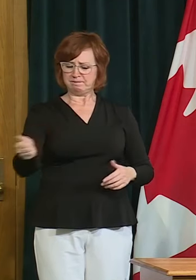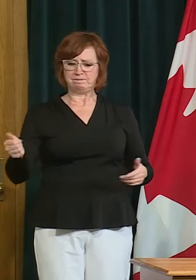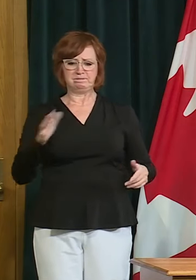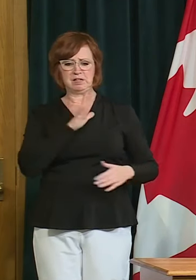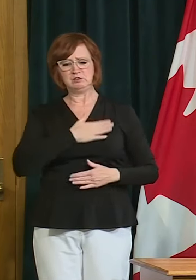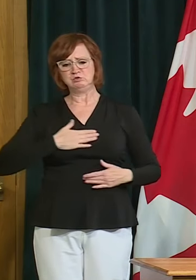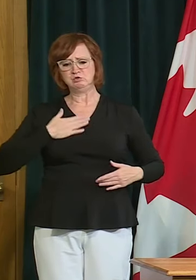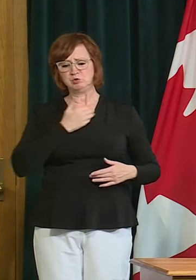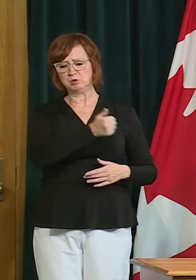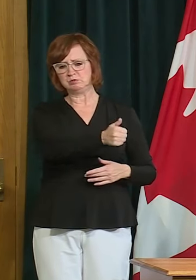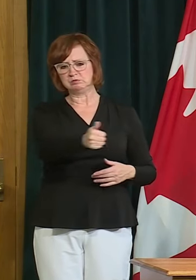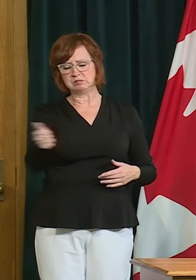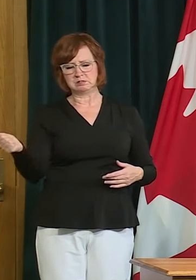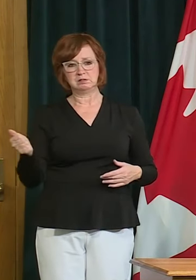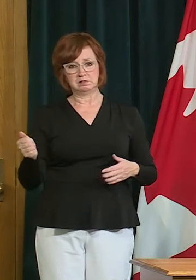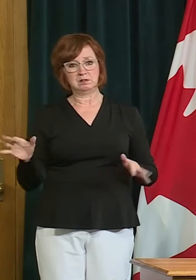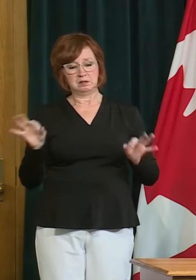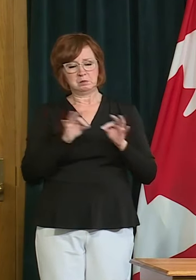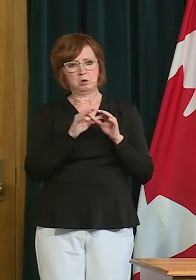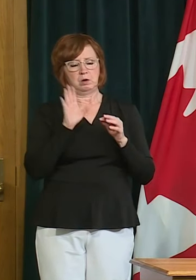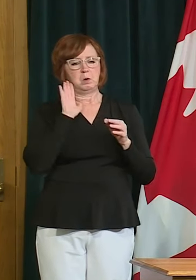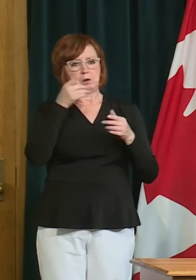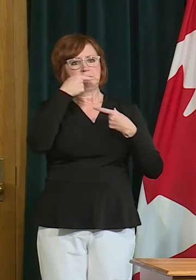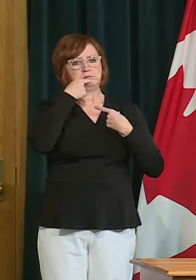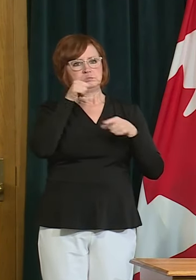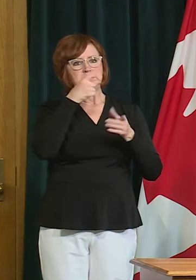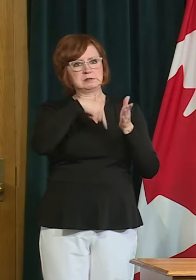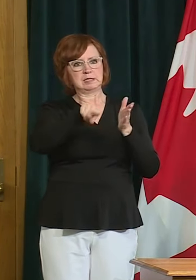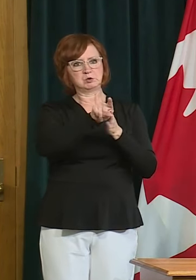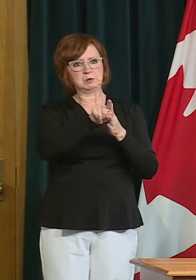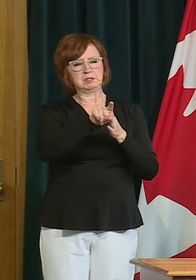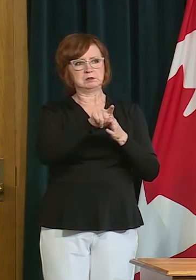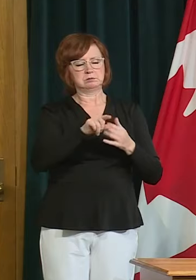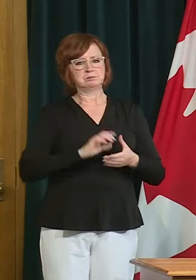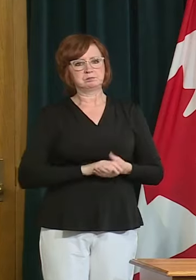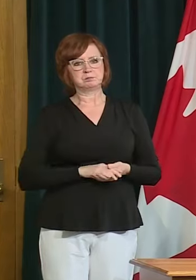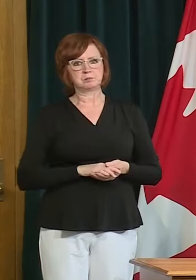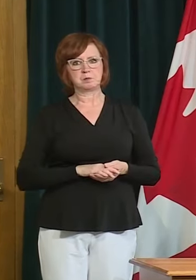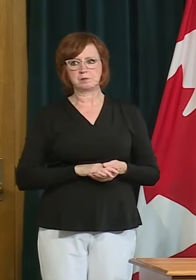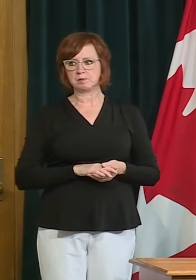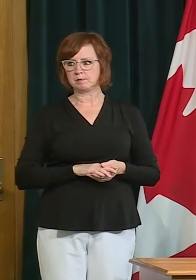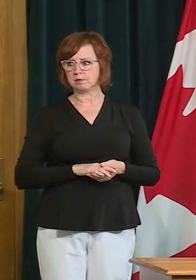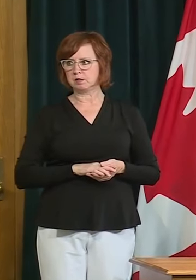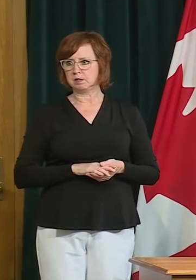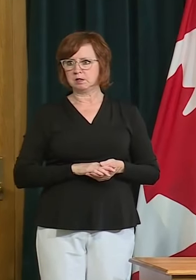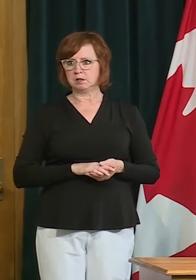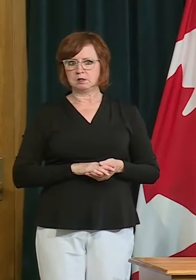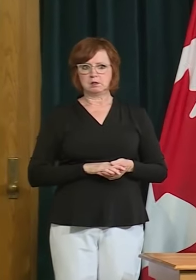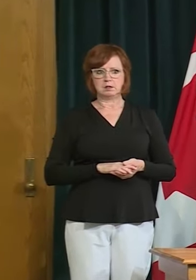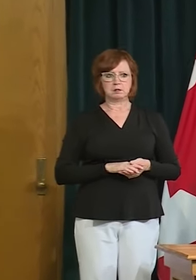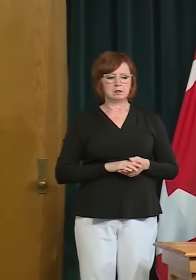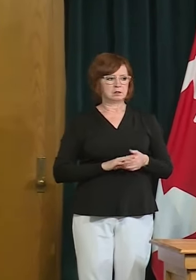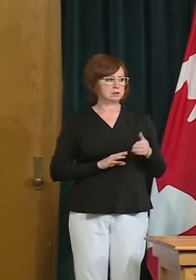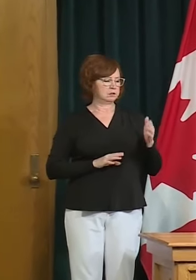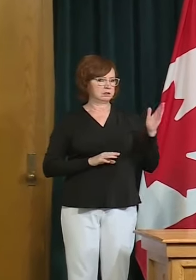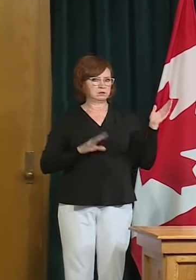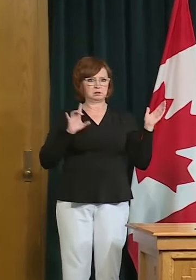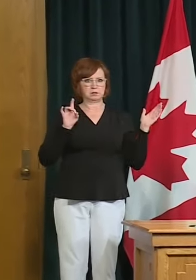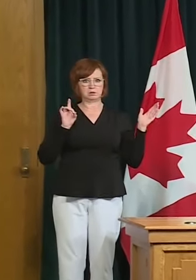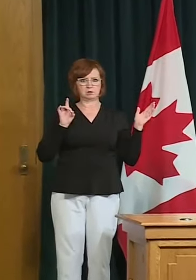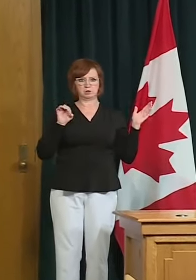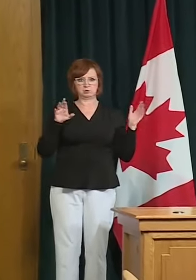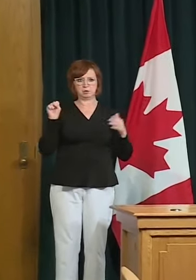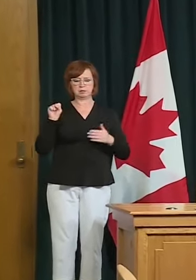of these parameters uh likely early next week and i just like to add that if you look at our use of green spaces in